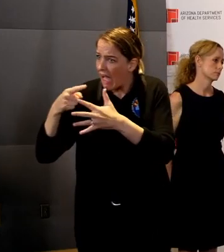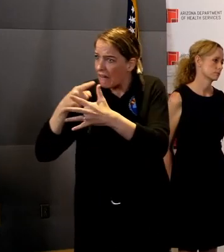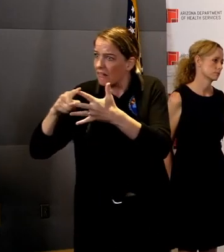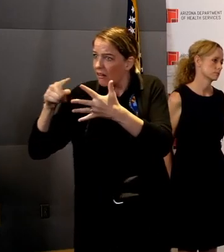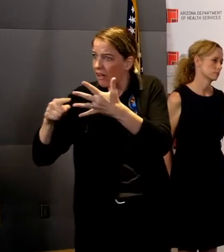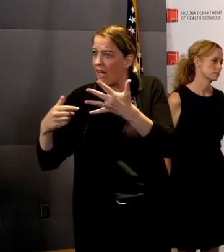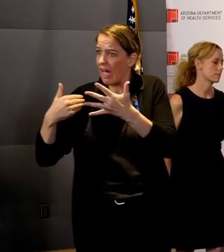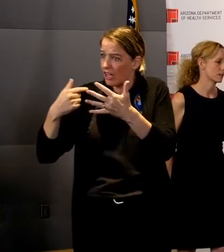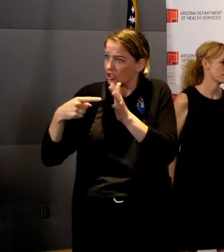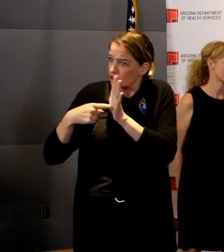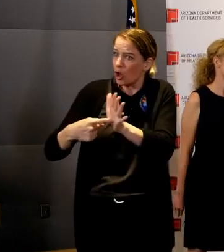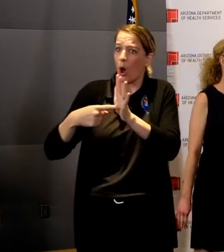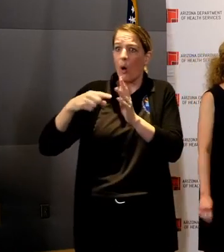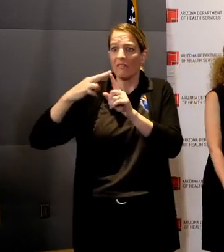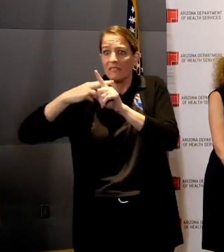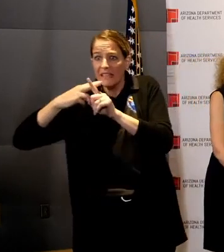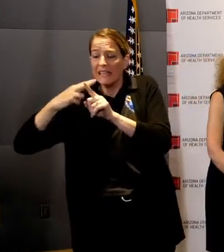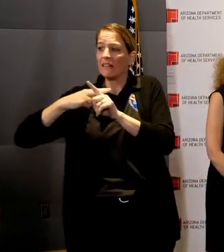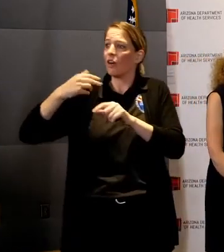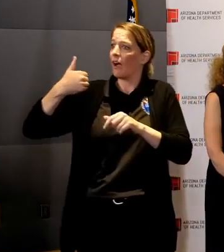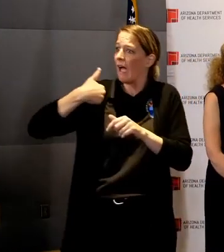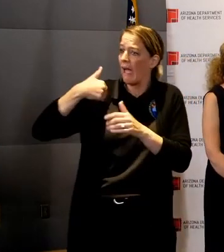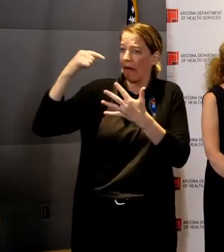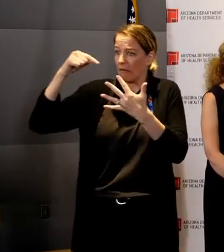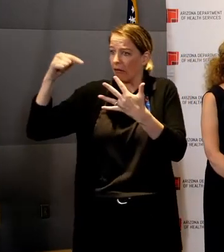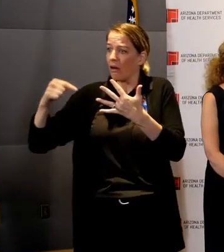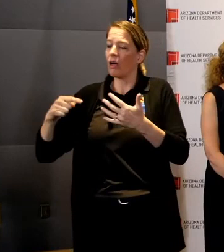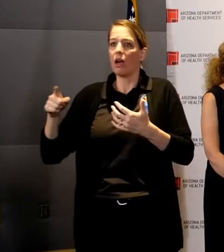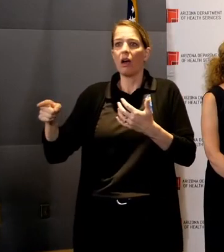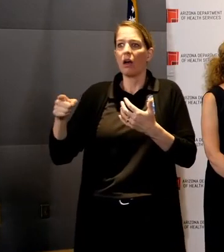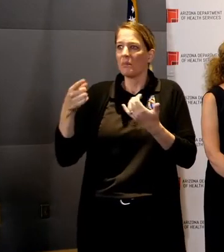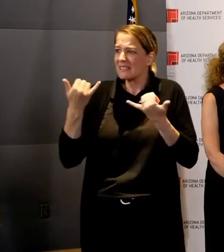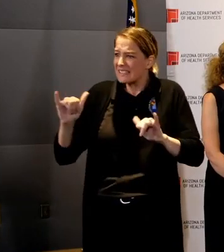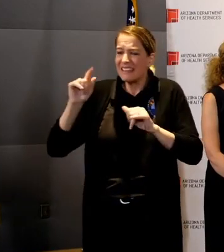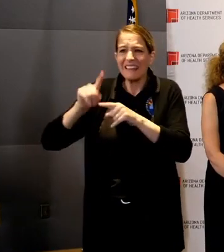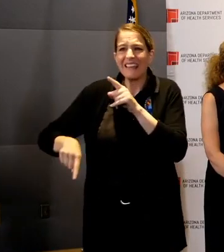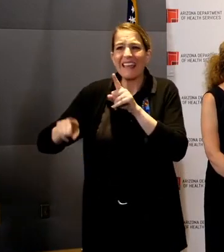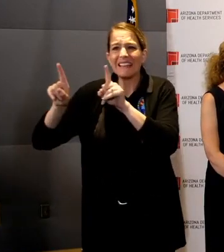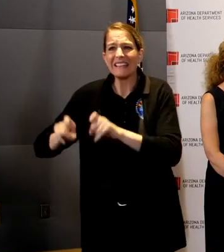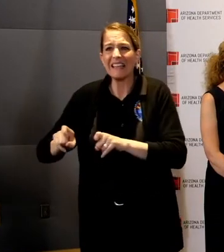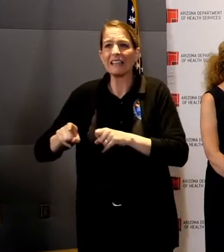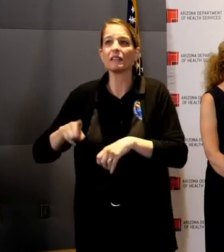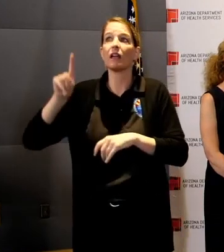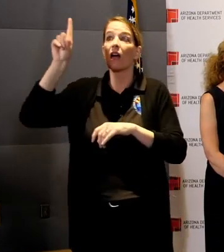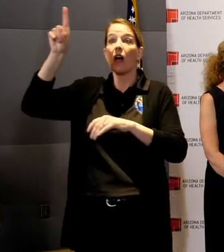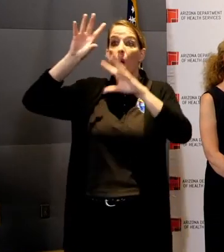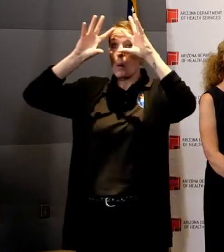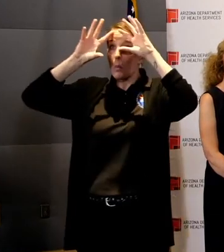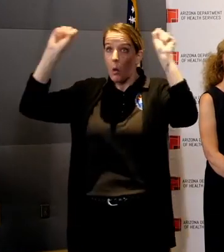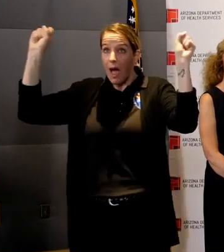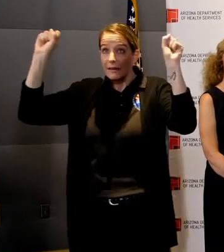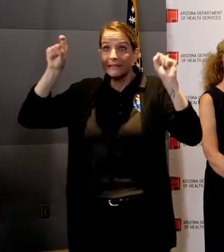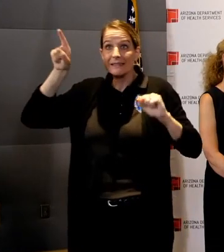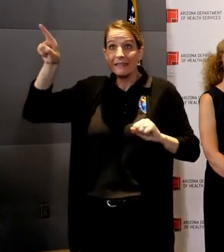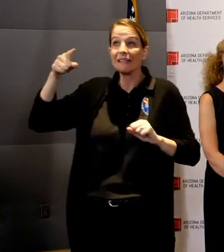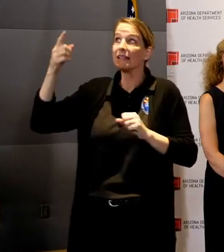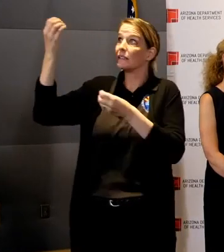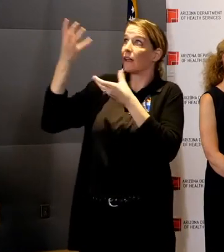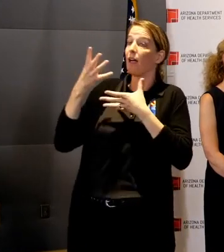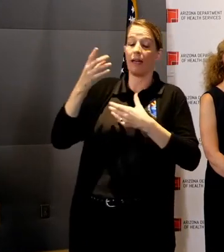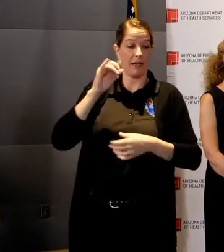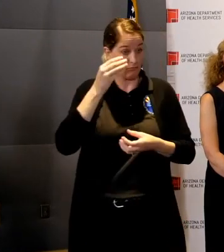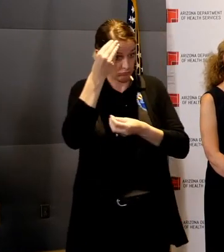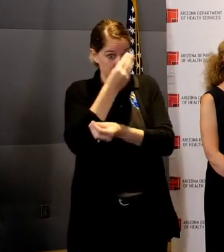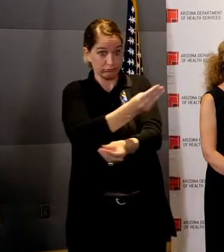expanded our, our, our testing. couldn't get a test. We've been told by the president. If want a test, you can get a test. There are millions of tests. Well, we're, we've